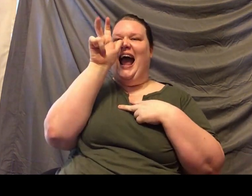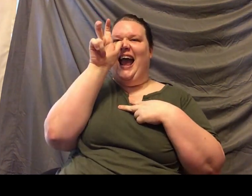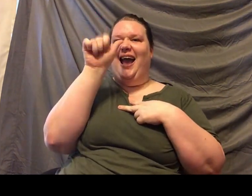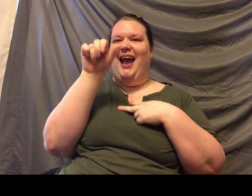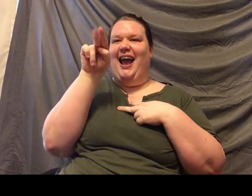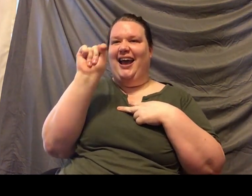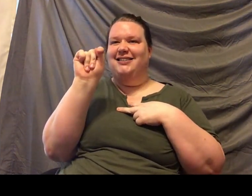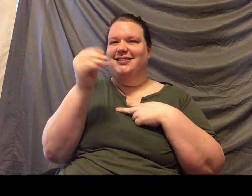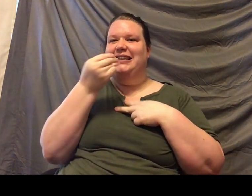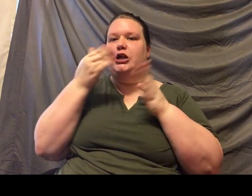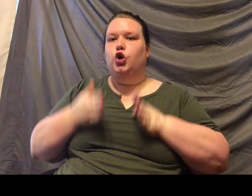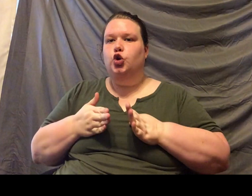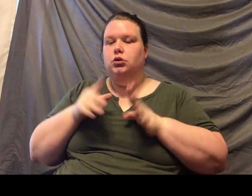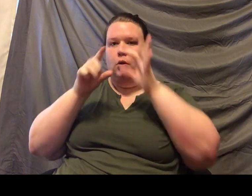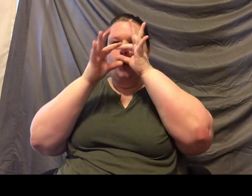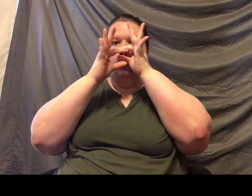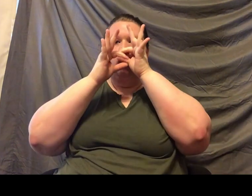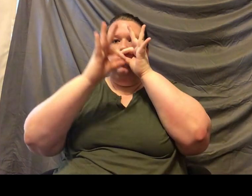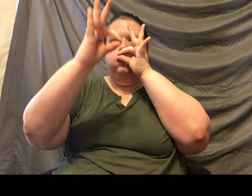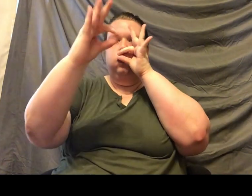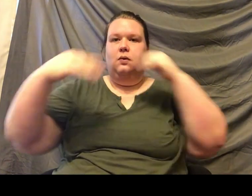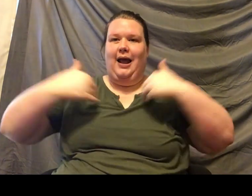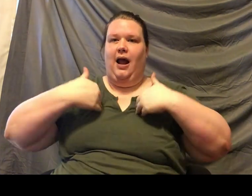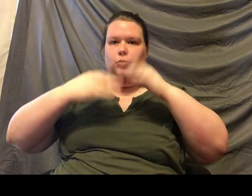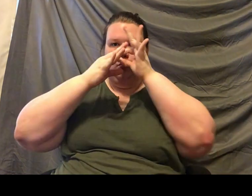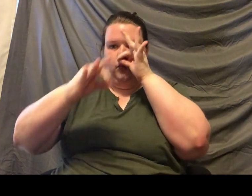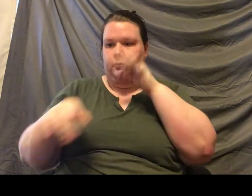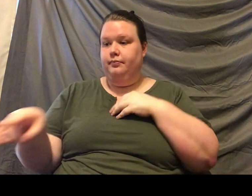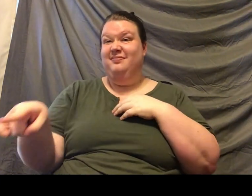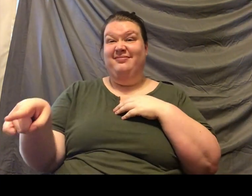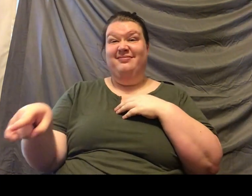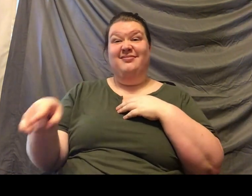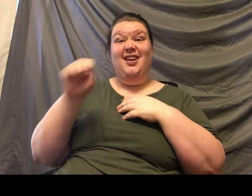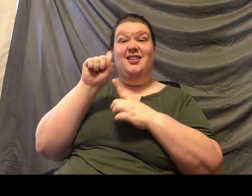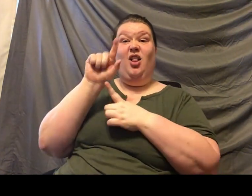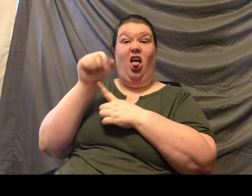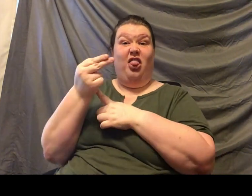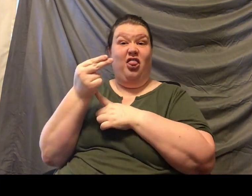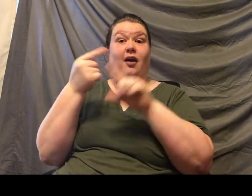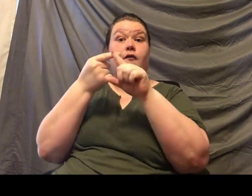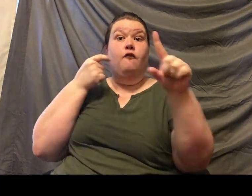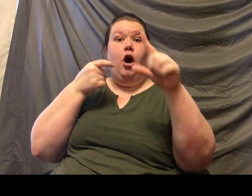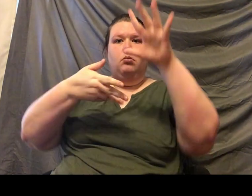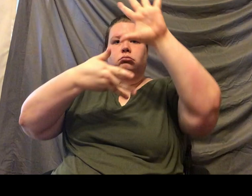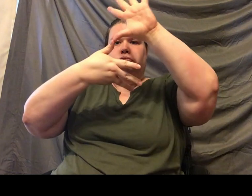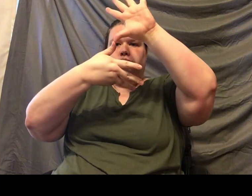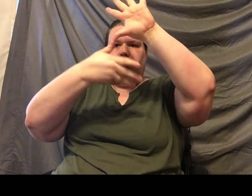like to talk about is that sloths are obviously from a Spanish-speaking area. So, they're from Central and South America. And so,